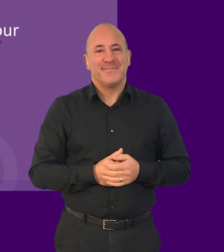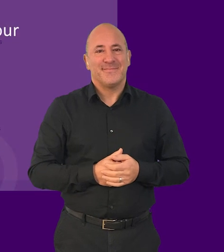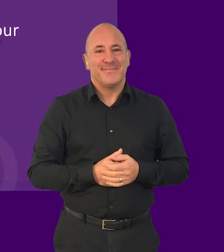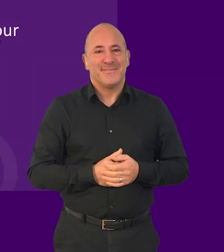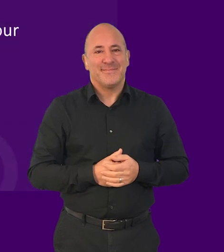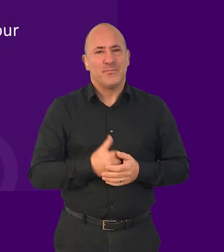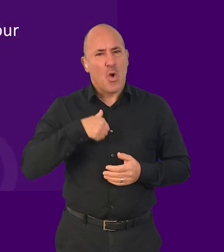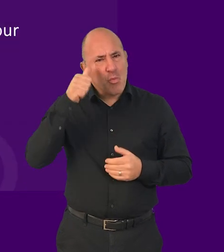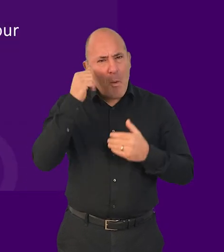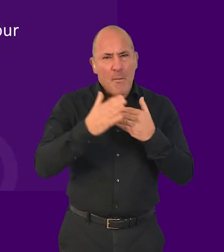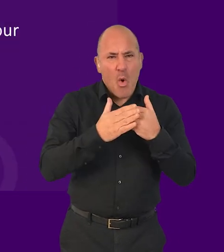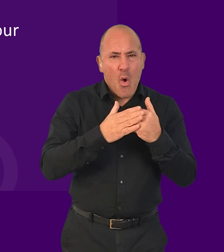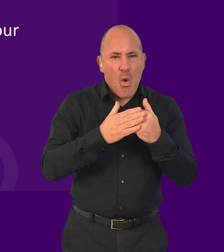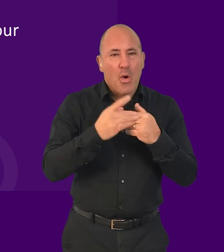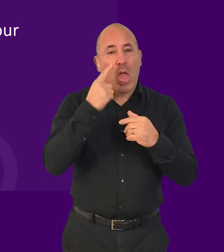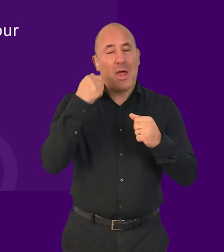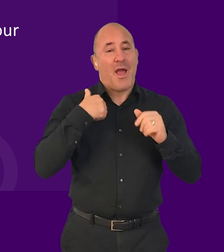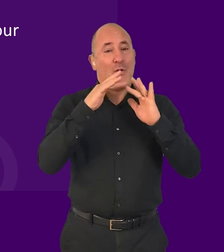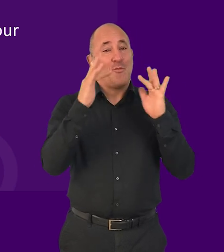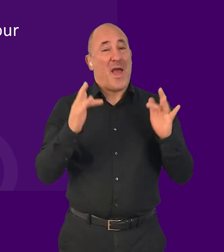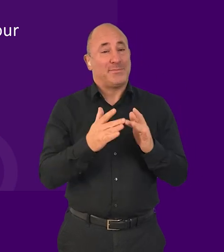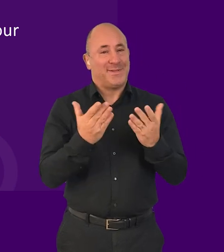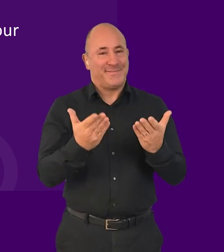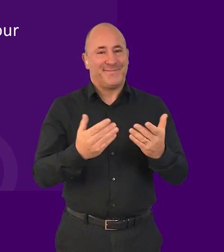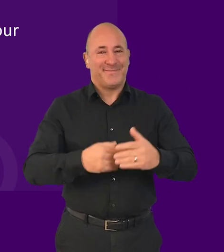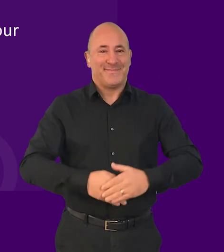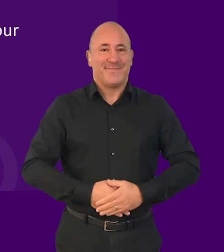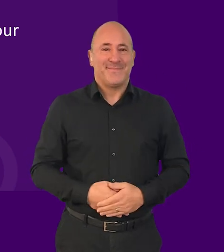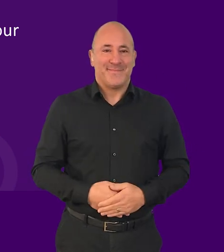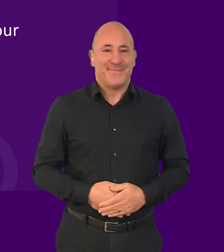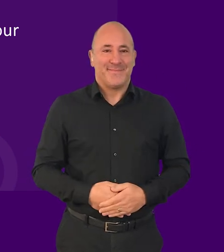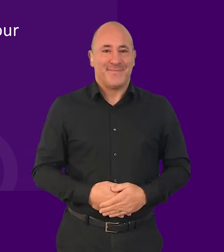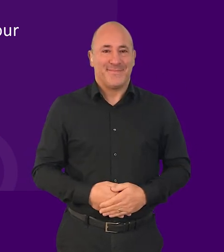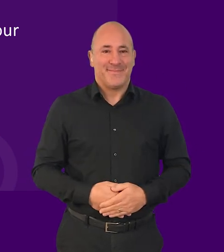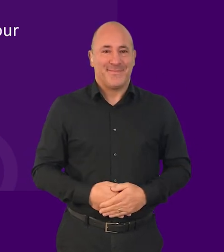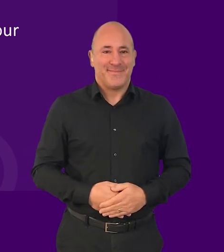To find out more about accessibility, visit our website at tetralogical.com